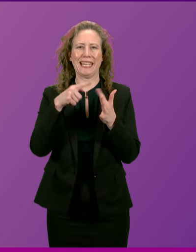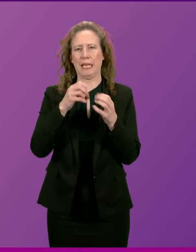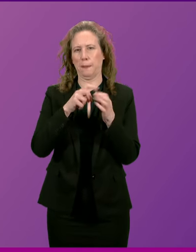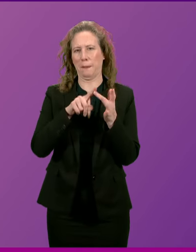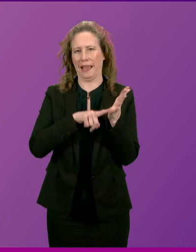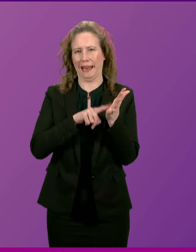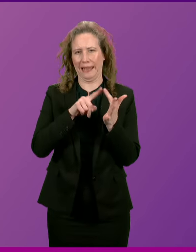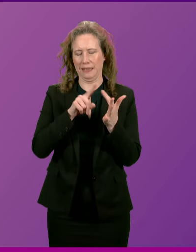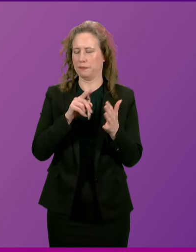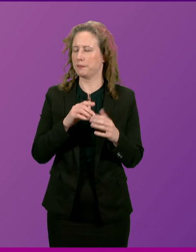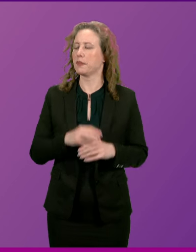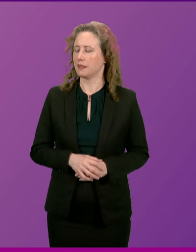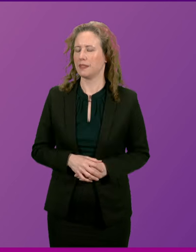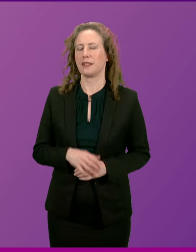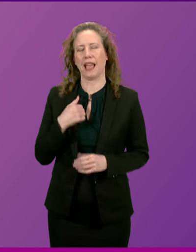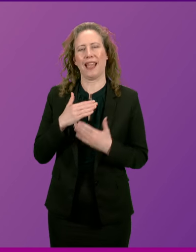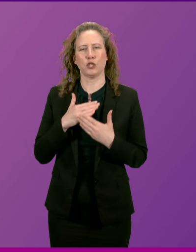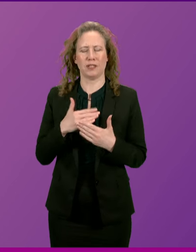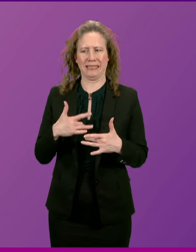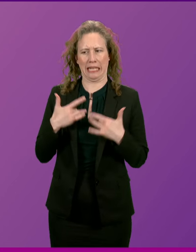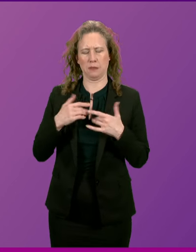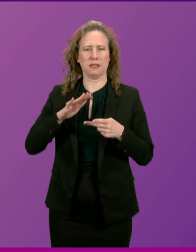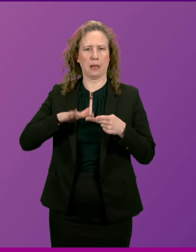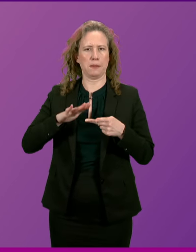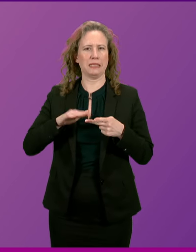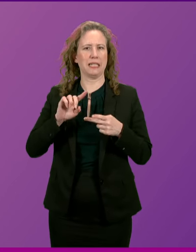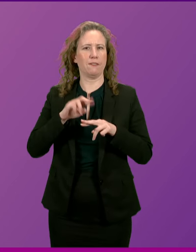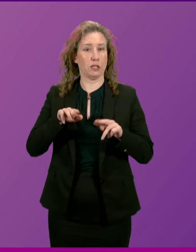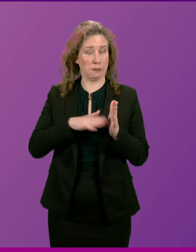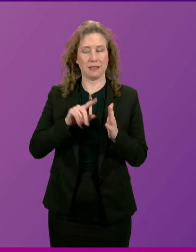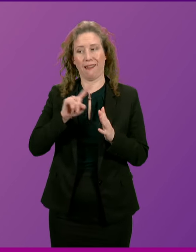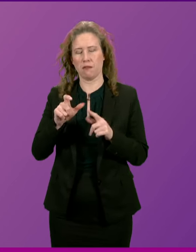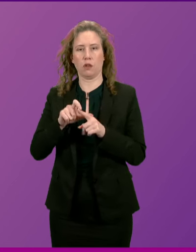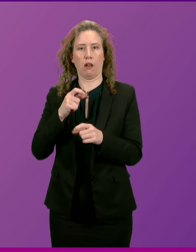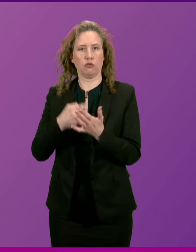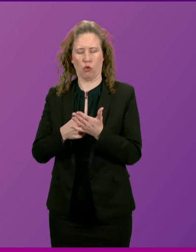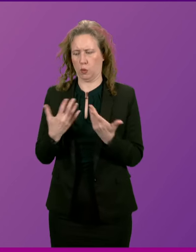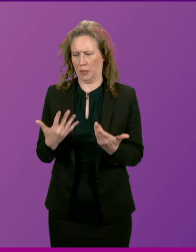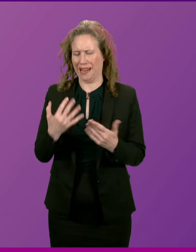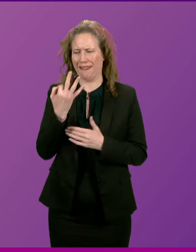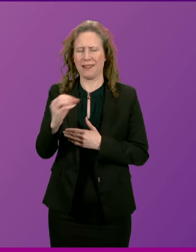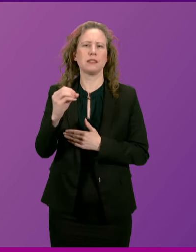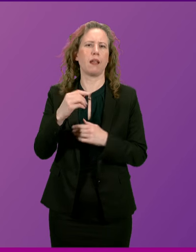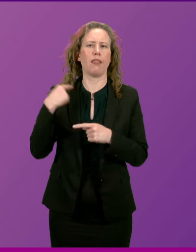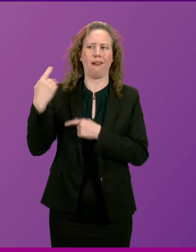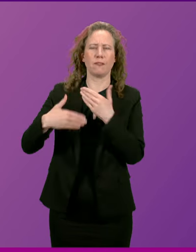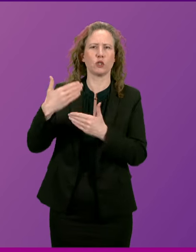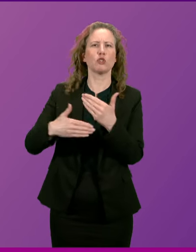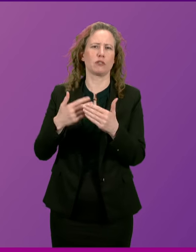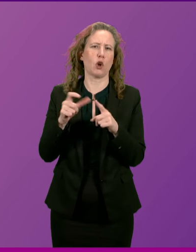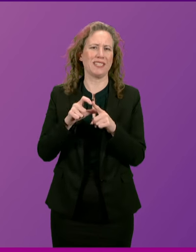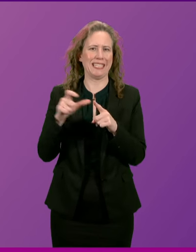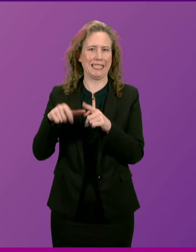Presiding Officer, I share the sentiments of the Deputy First Minister and Douglas Ross on this day, the 80th anniversary of D-Day.